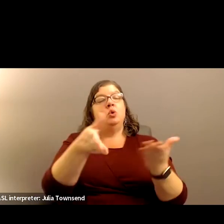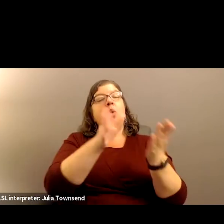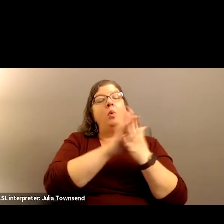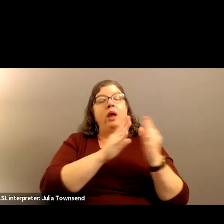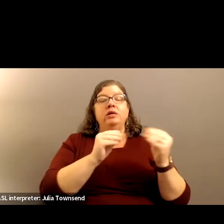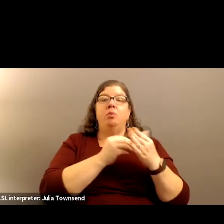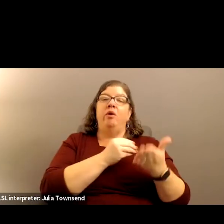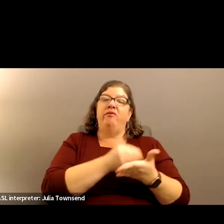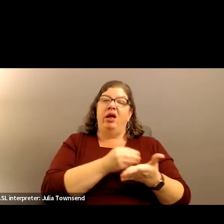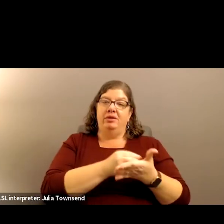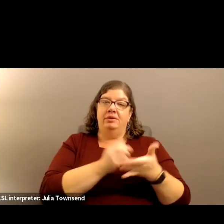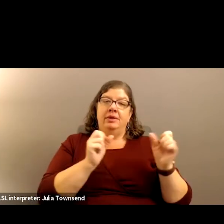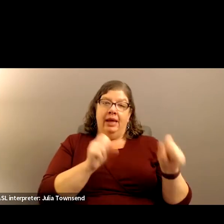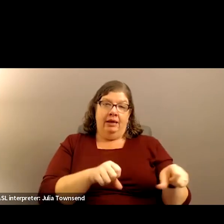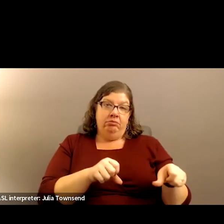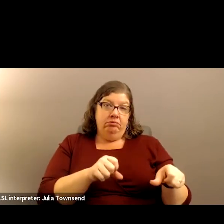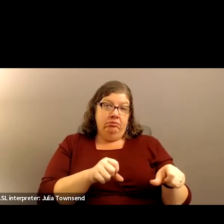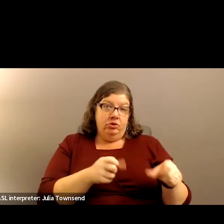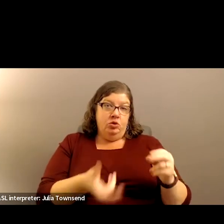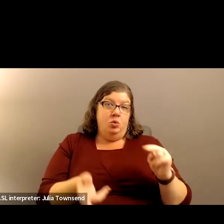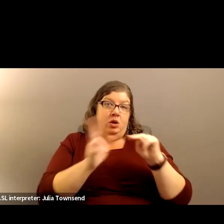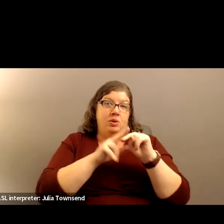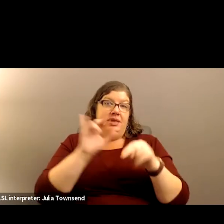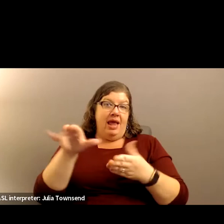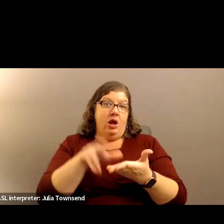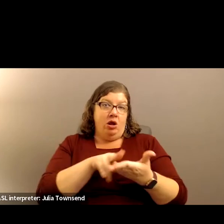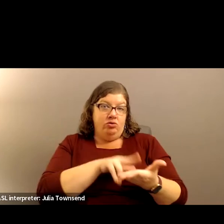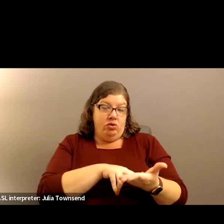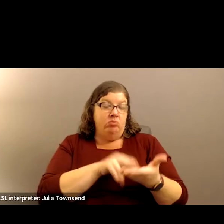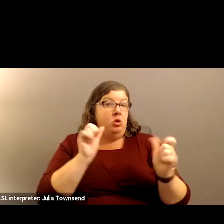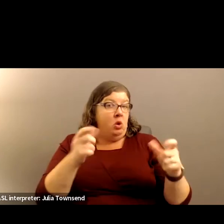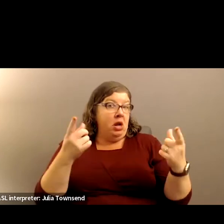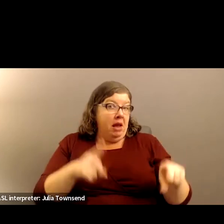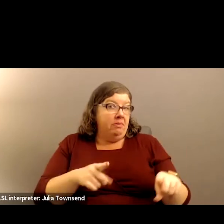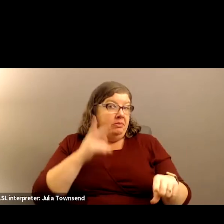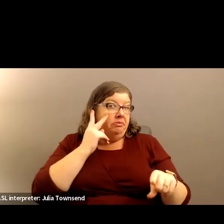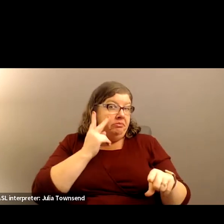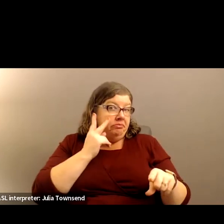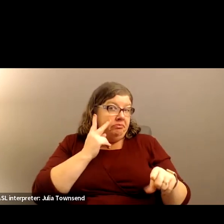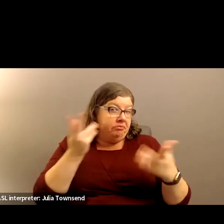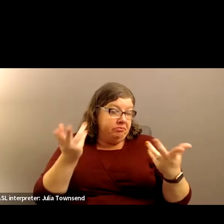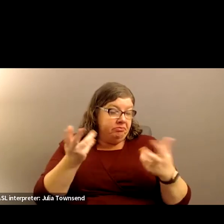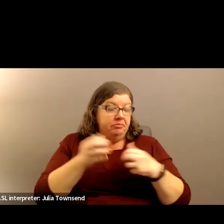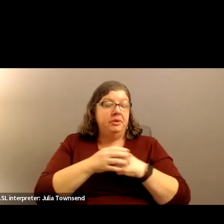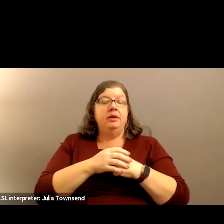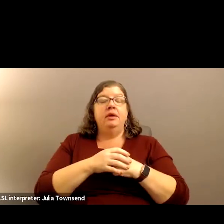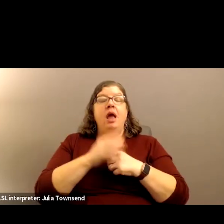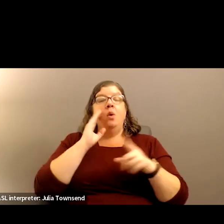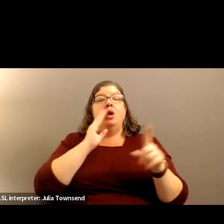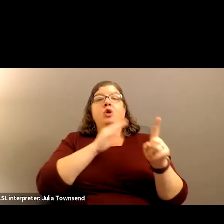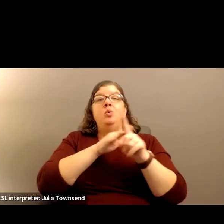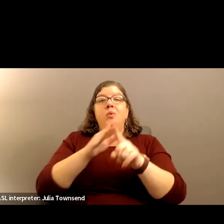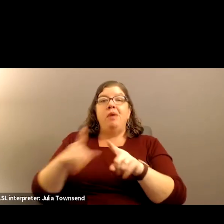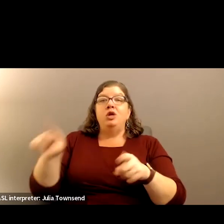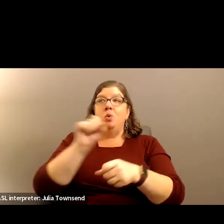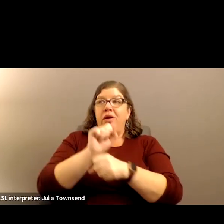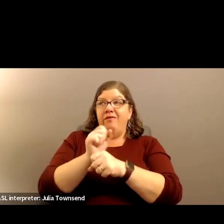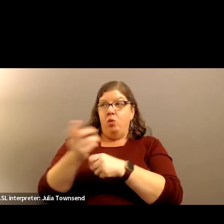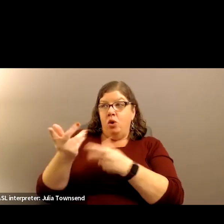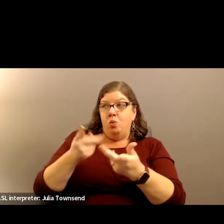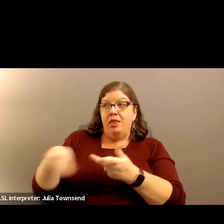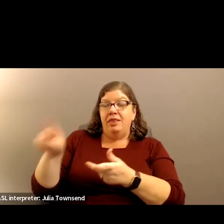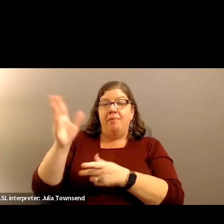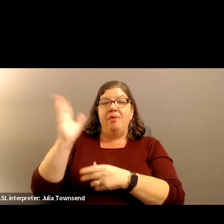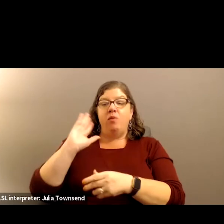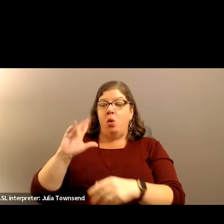request additional funds to increase that contract. So that could happen. I would remind the board that we've worked with them before. And in